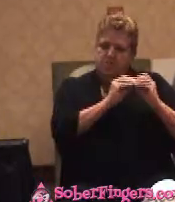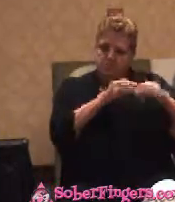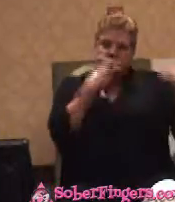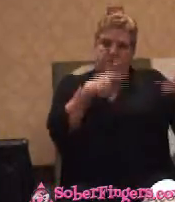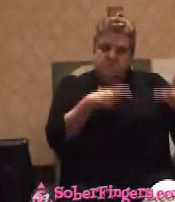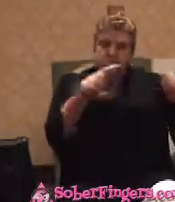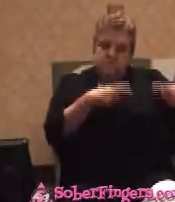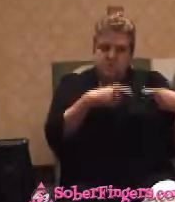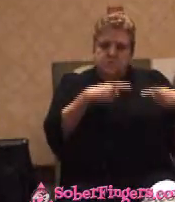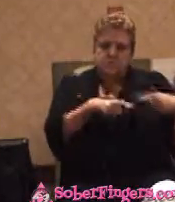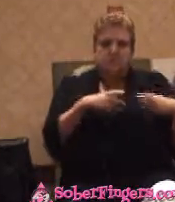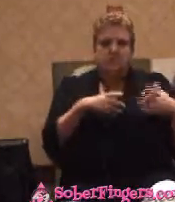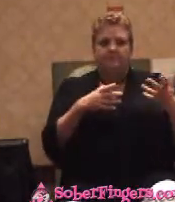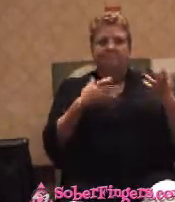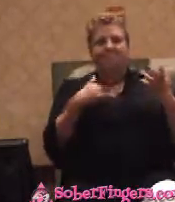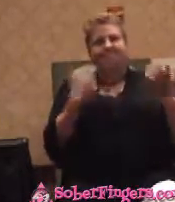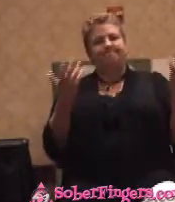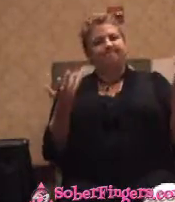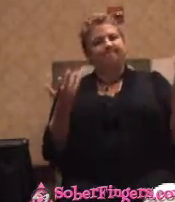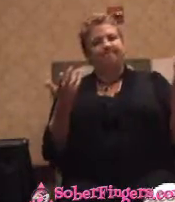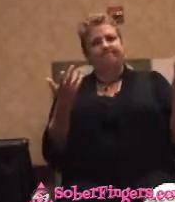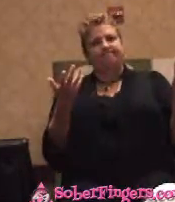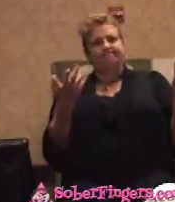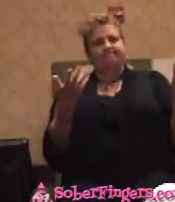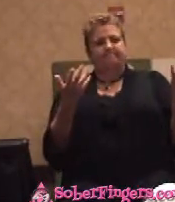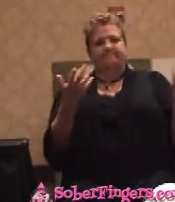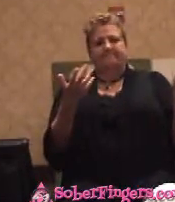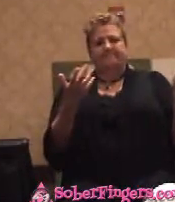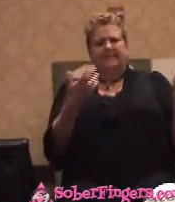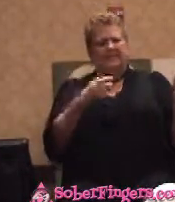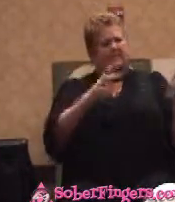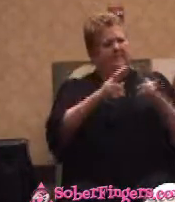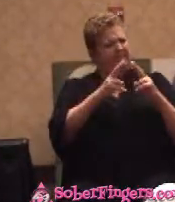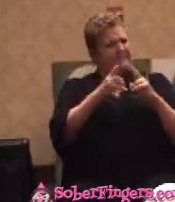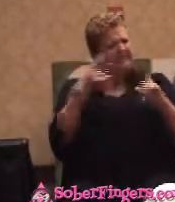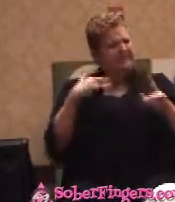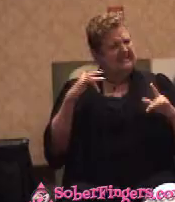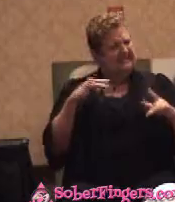recognized my wife was, she was super sensitive about this thing called alcohol.